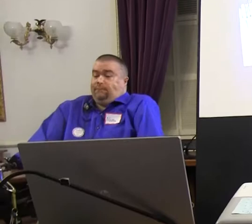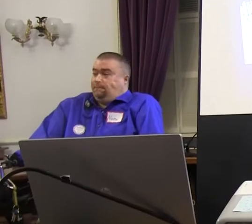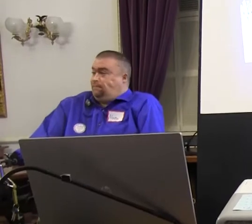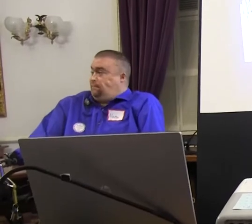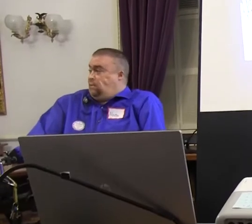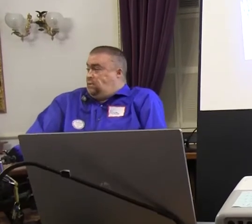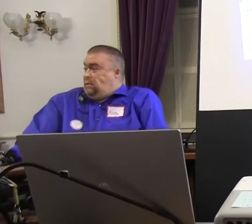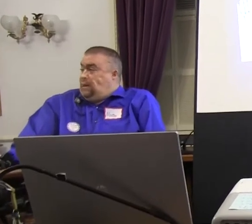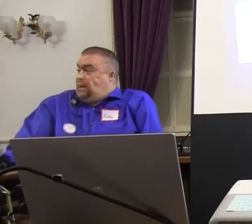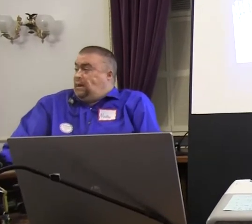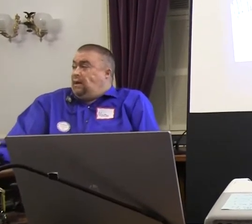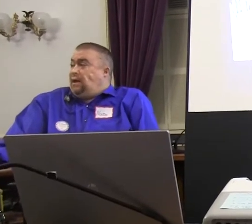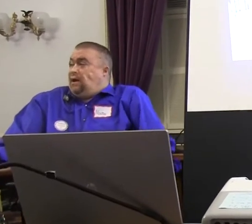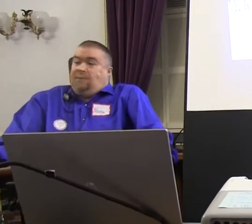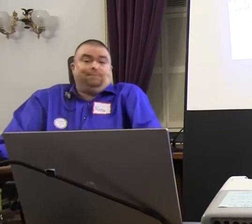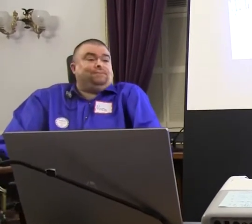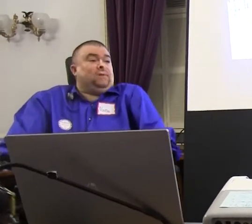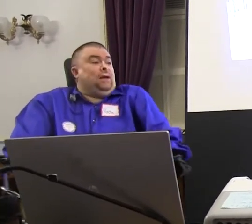to watch.